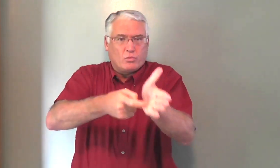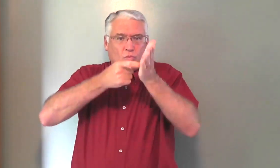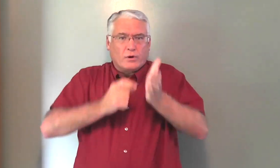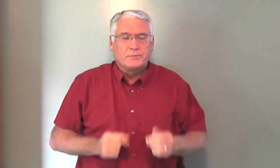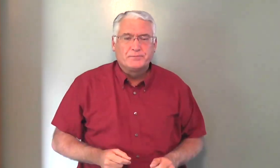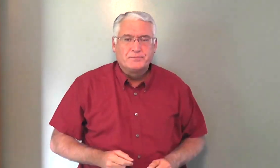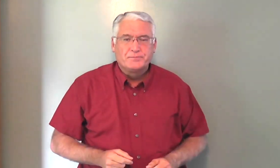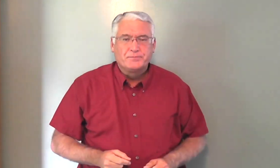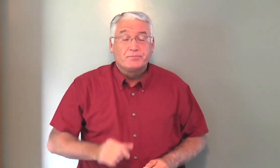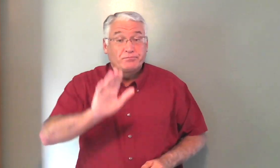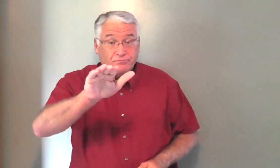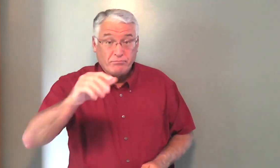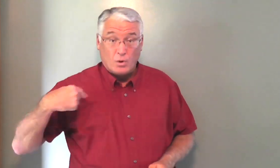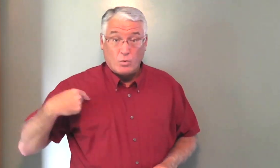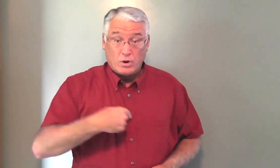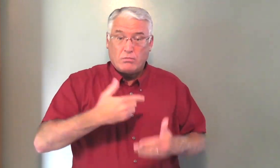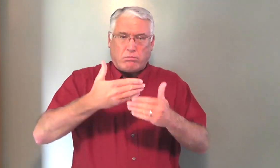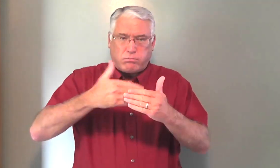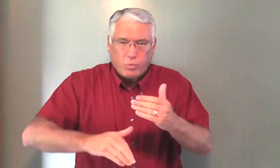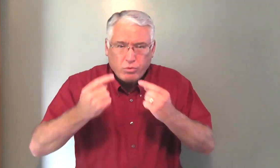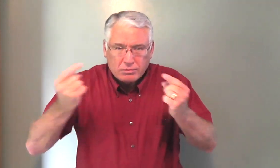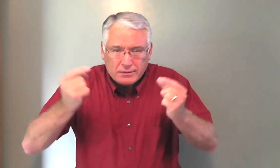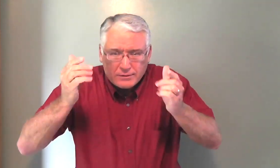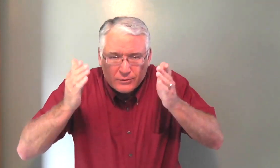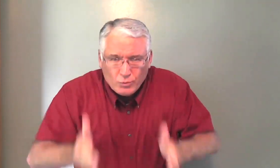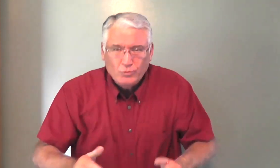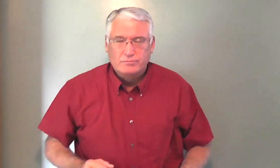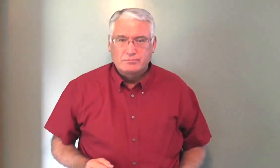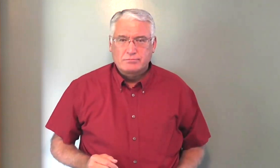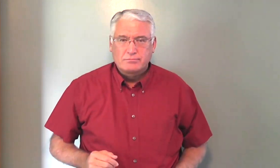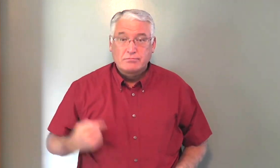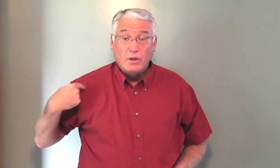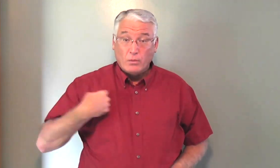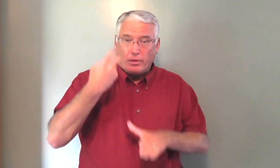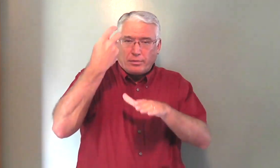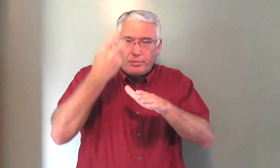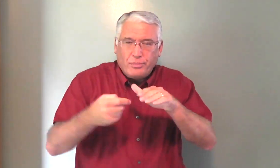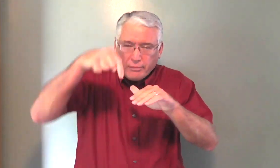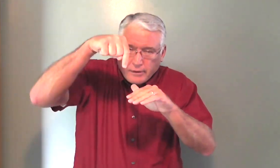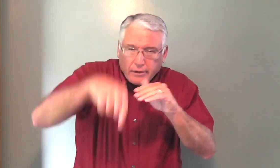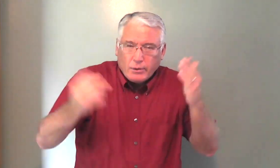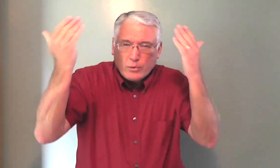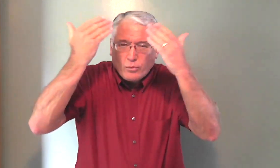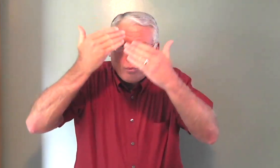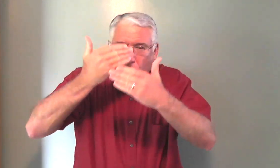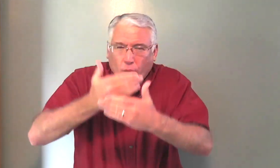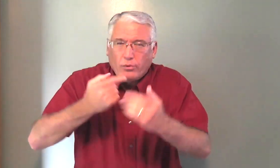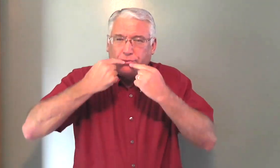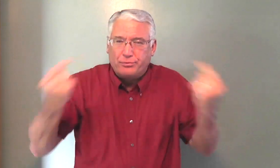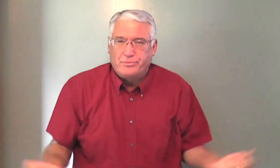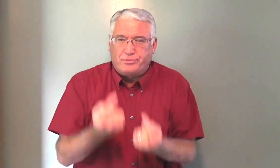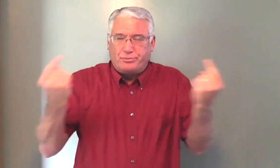requires. You know, we are all born sinners. We are deep in the darkness of sin.